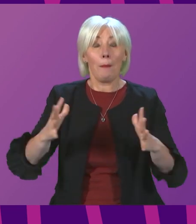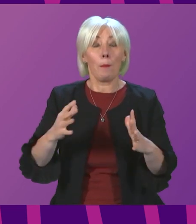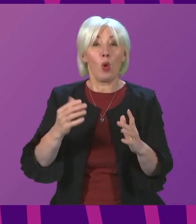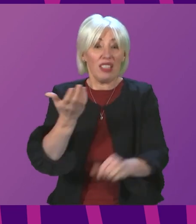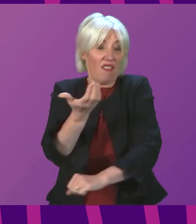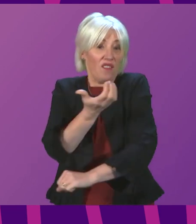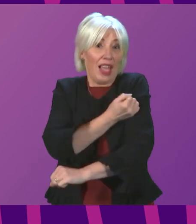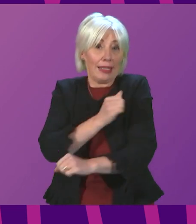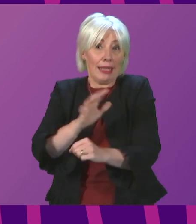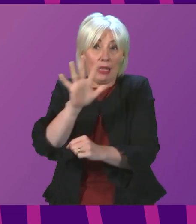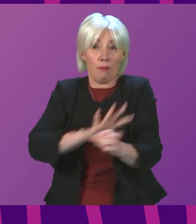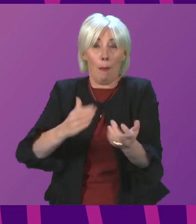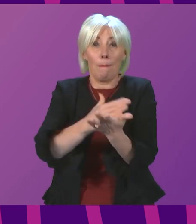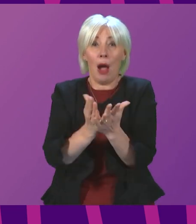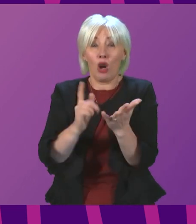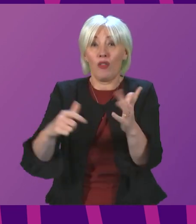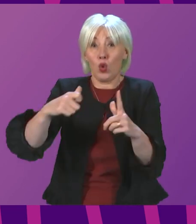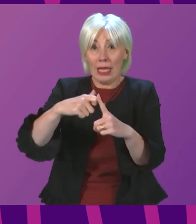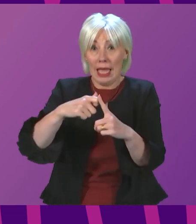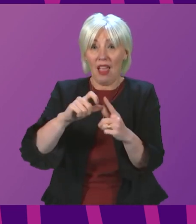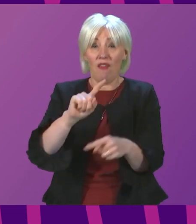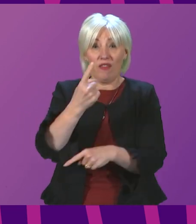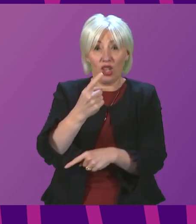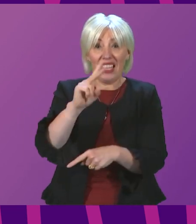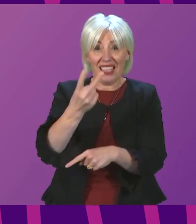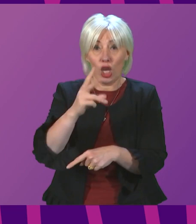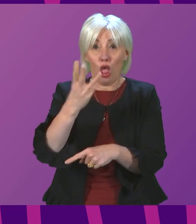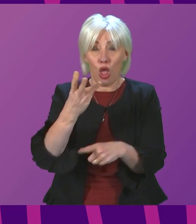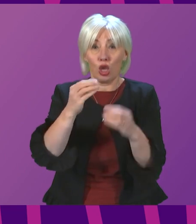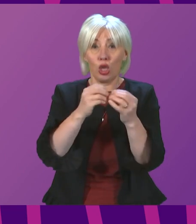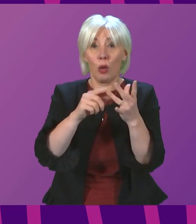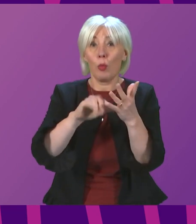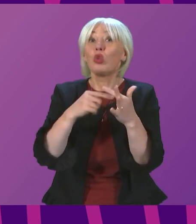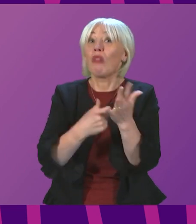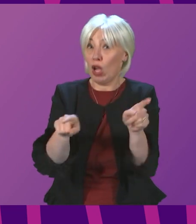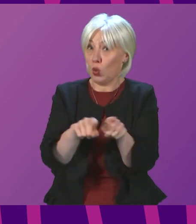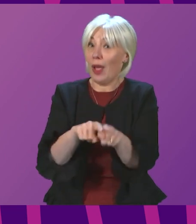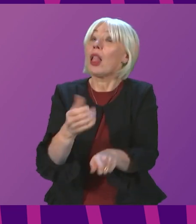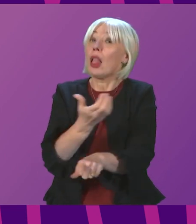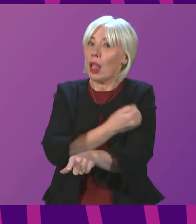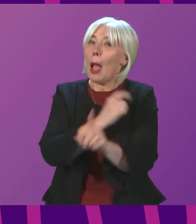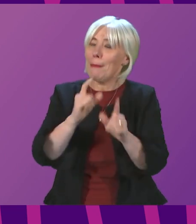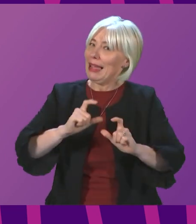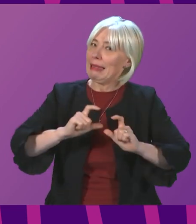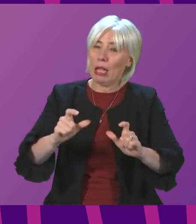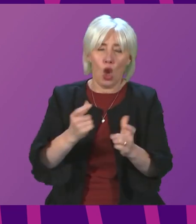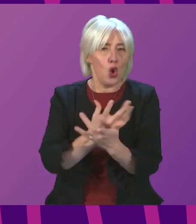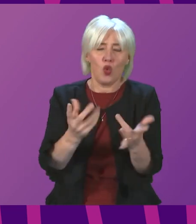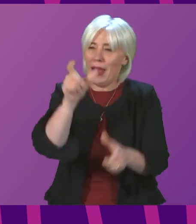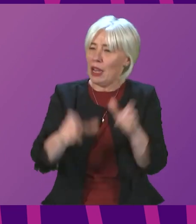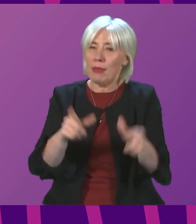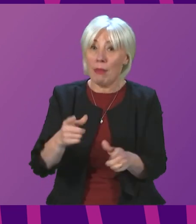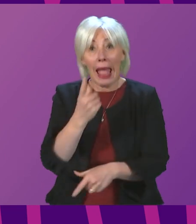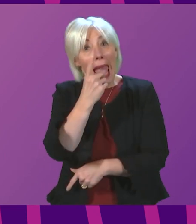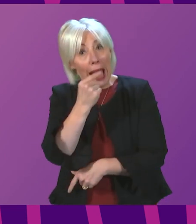of the UK in terms of the second, third and booster doses. But there are right now still too many eligible people who are